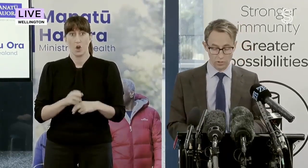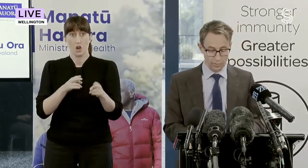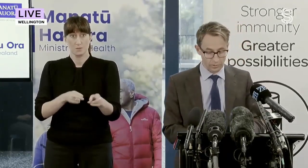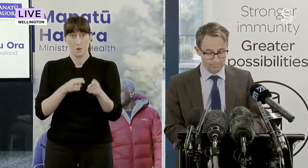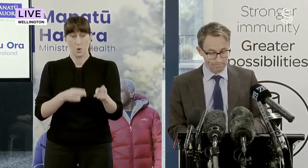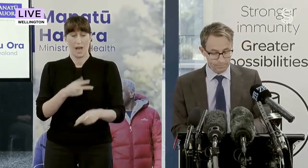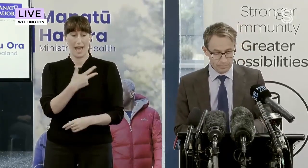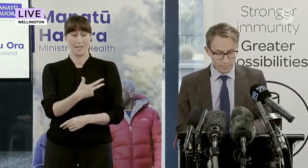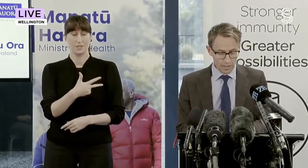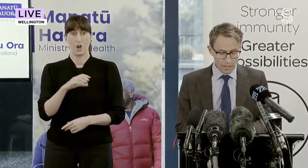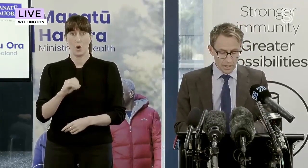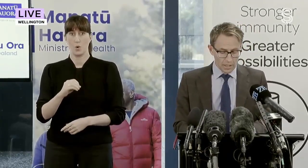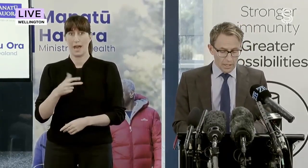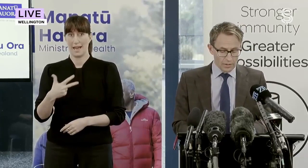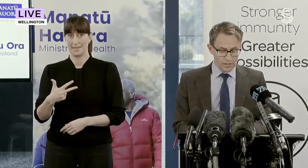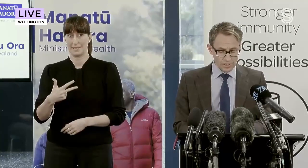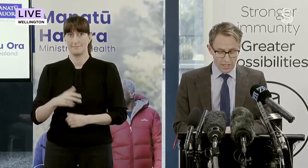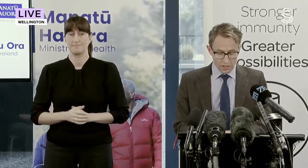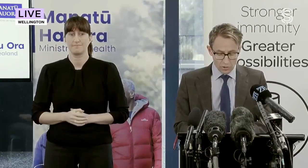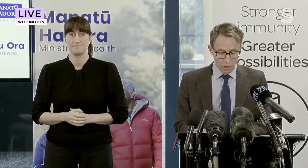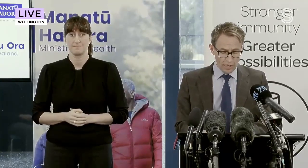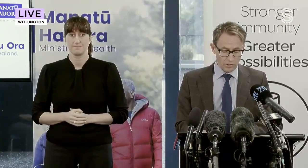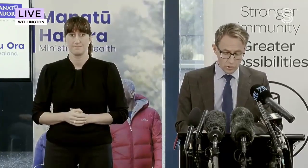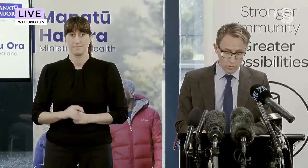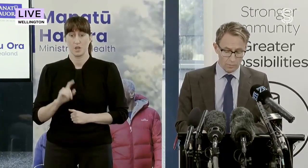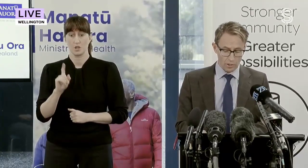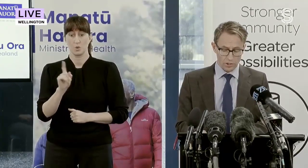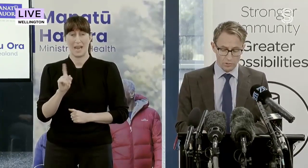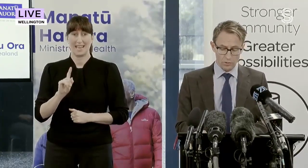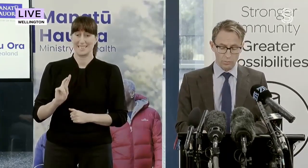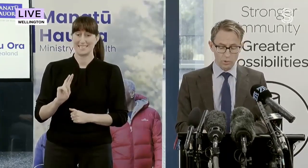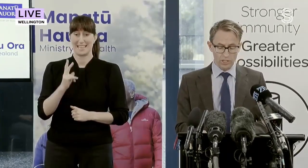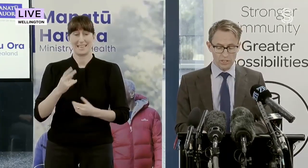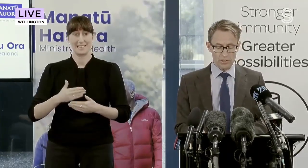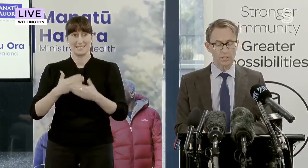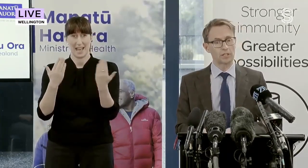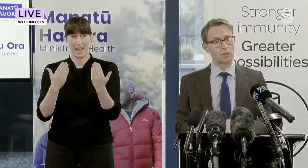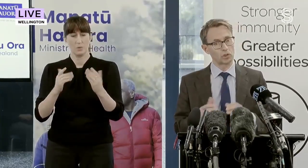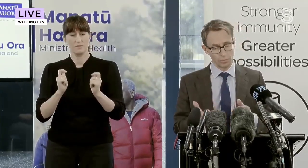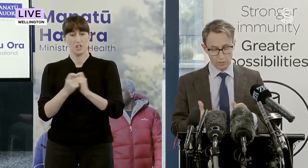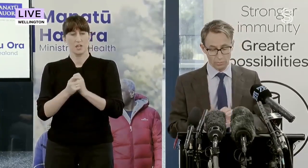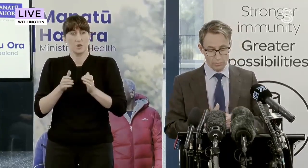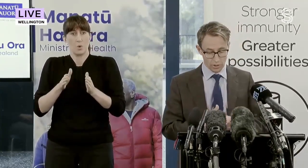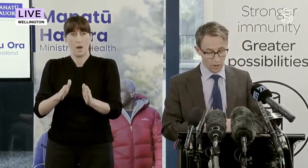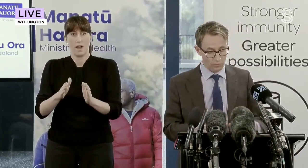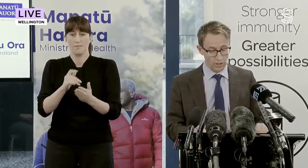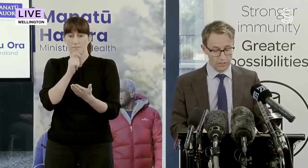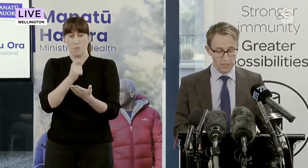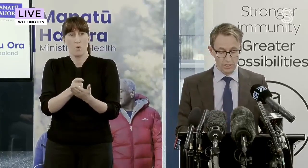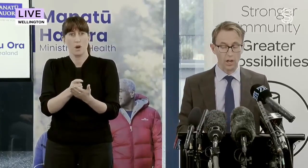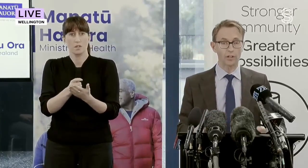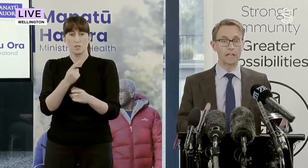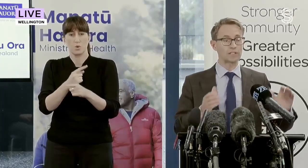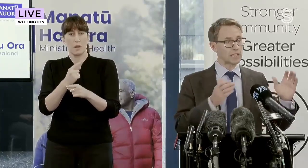in hospital. This is day two of our new approach to reporting deaths that are attributable to COVID